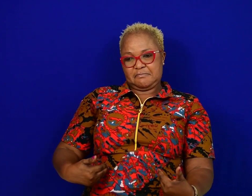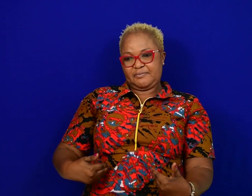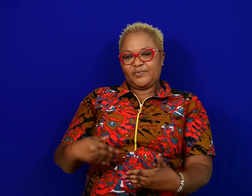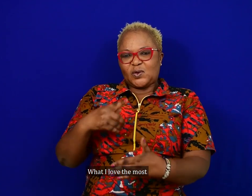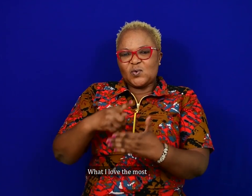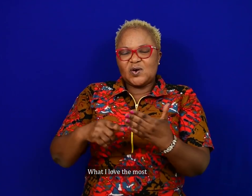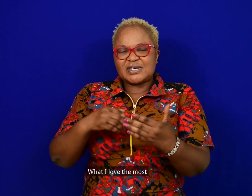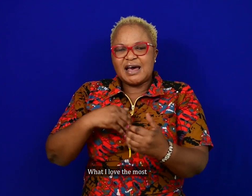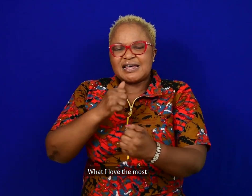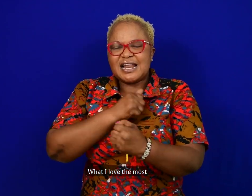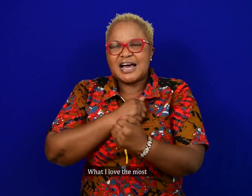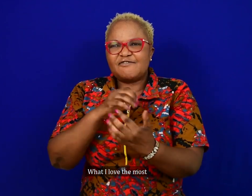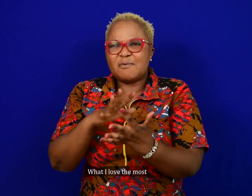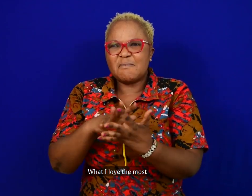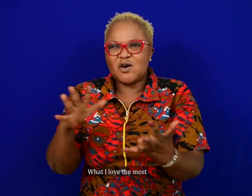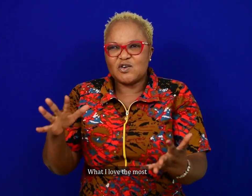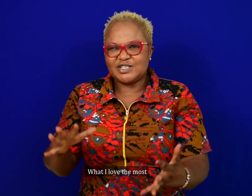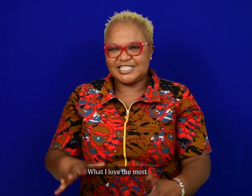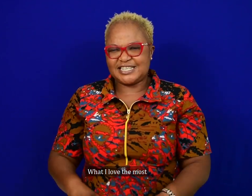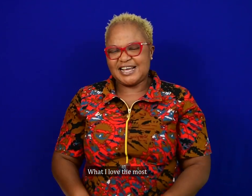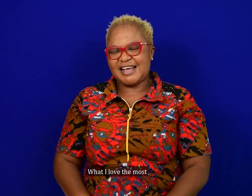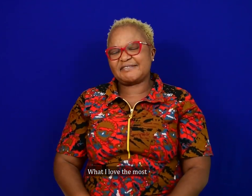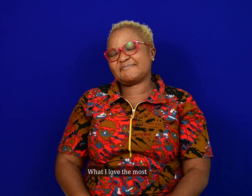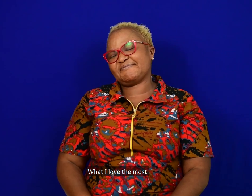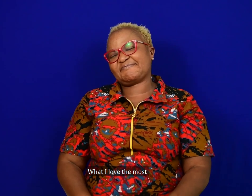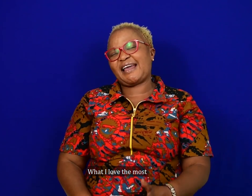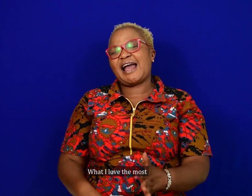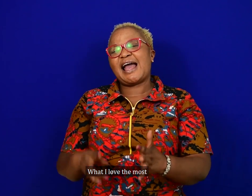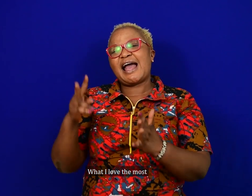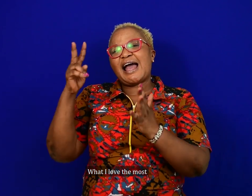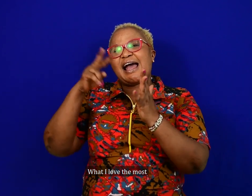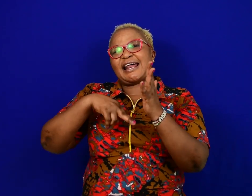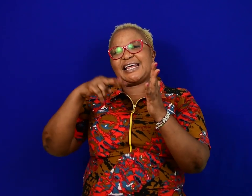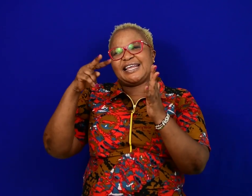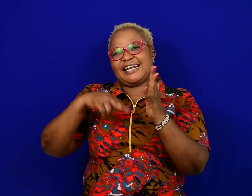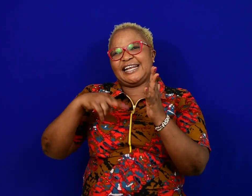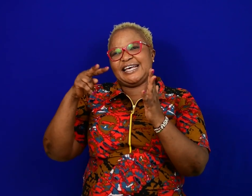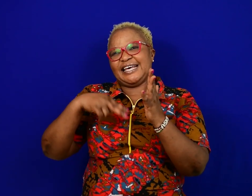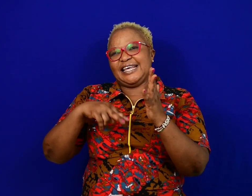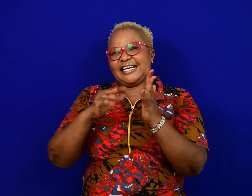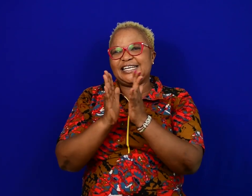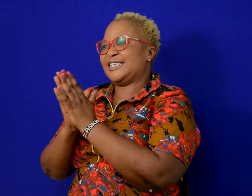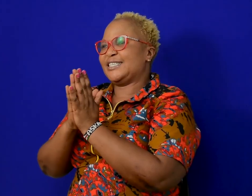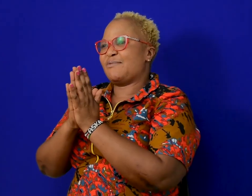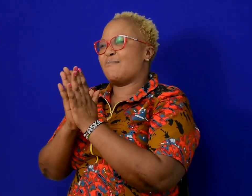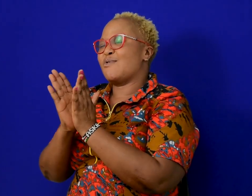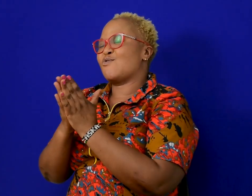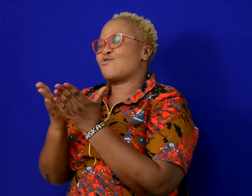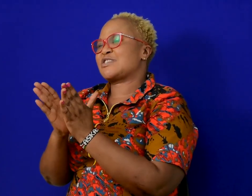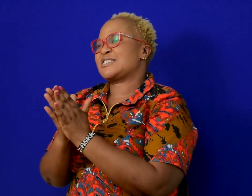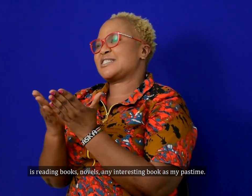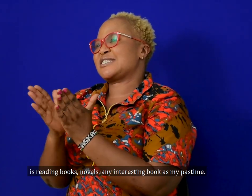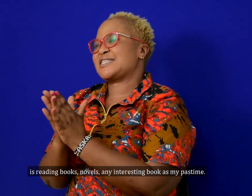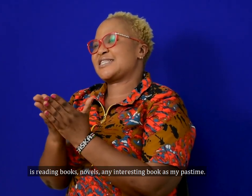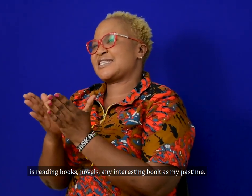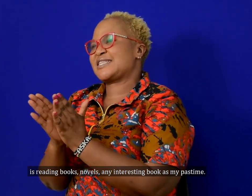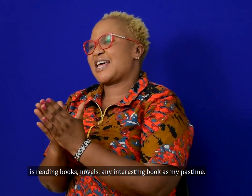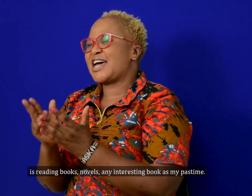What I love the most, personally, I love to read books,